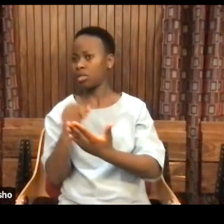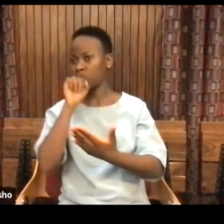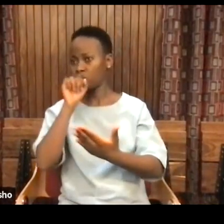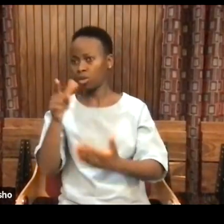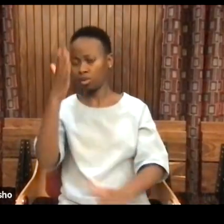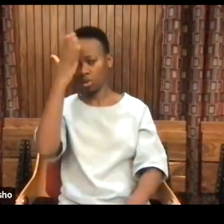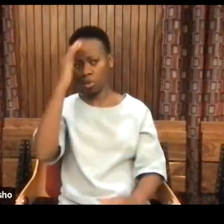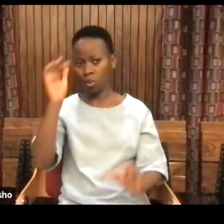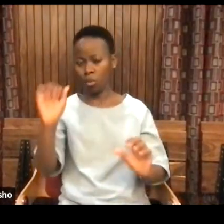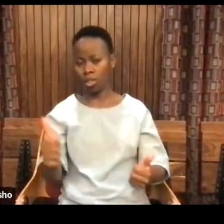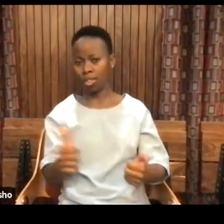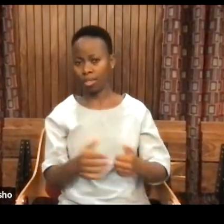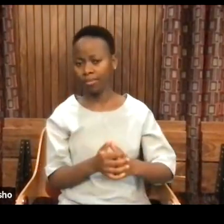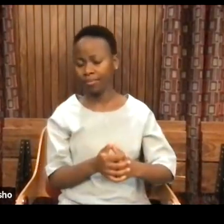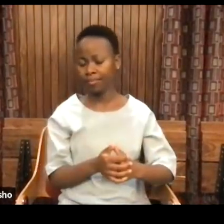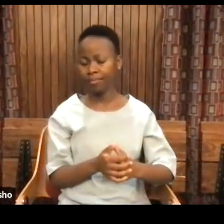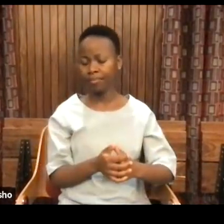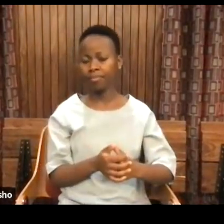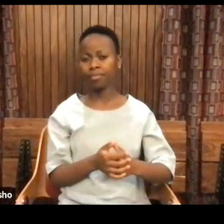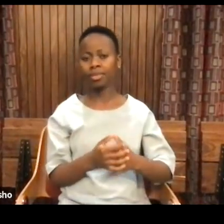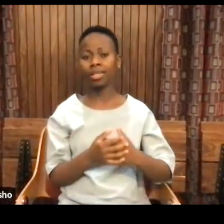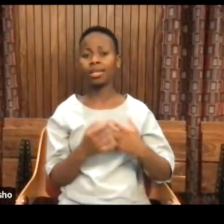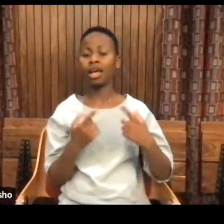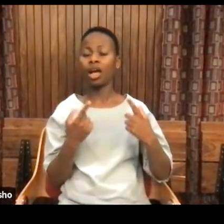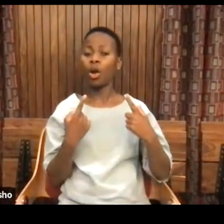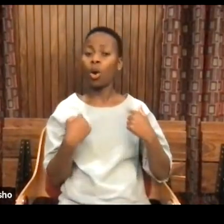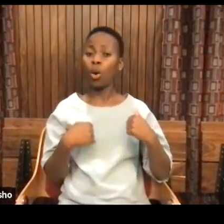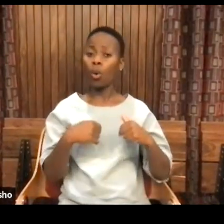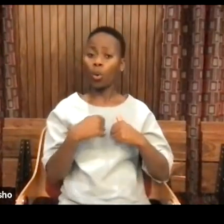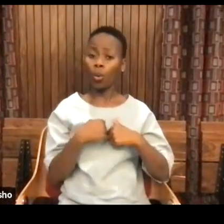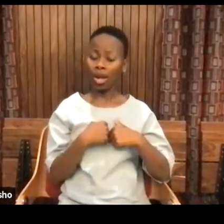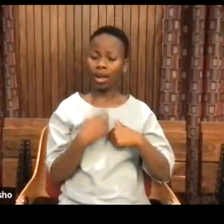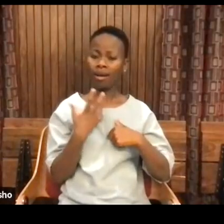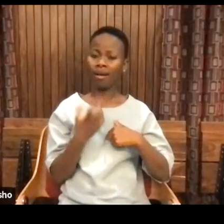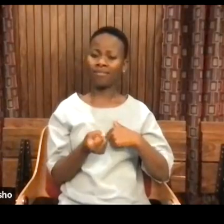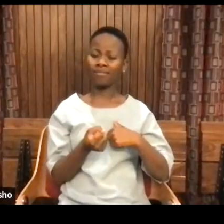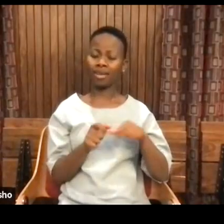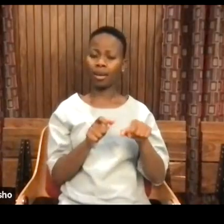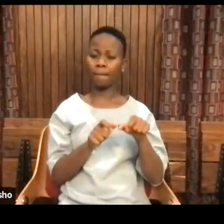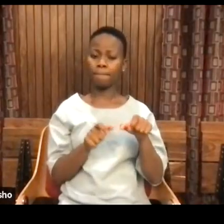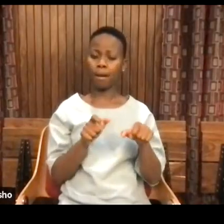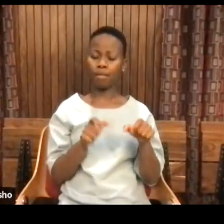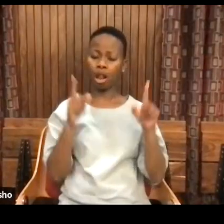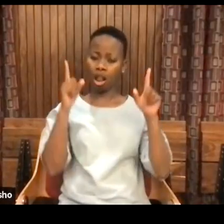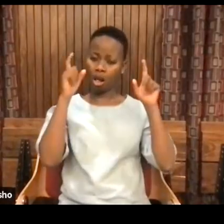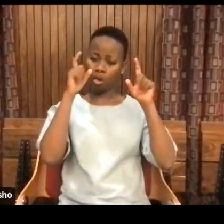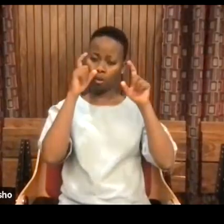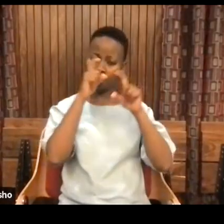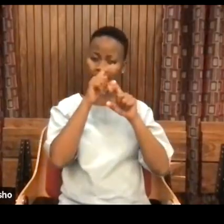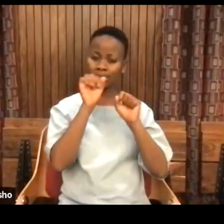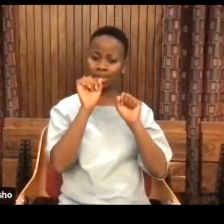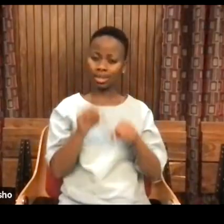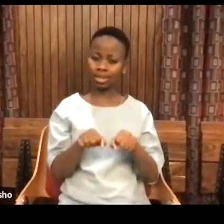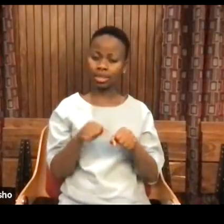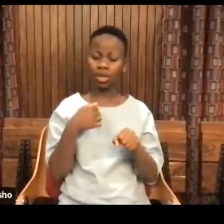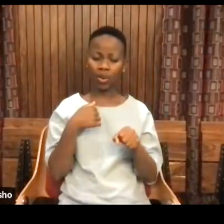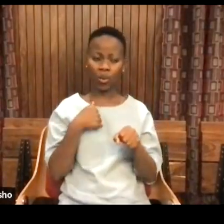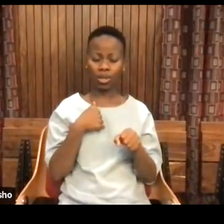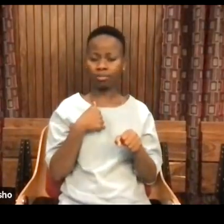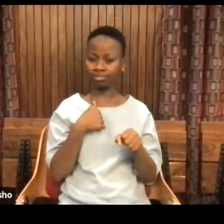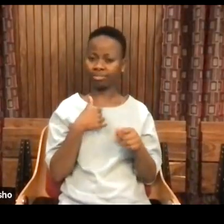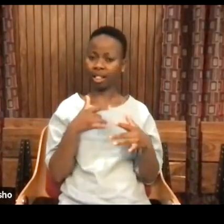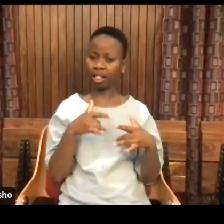that although our species was far more complex and had so many ways we lived ourselves,